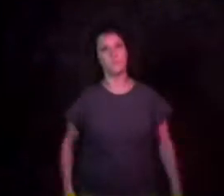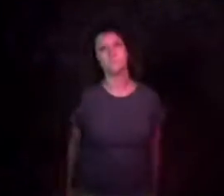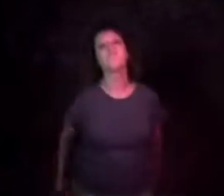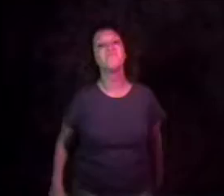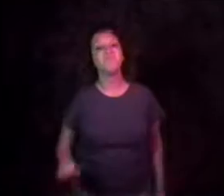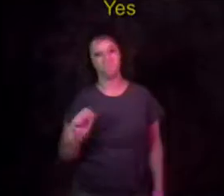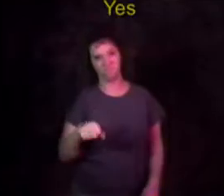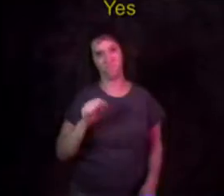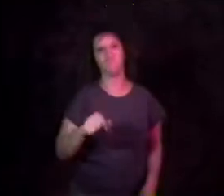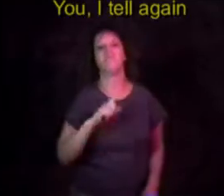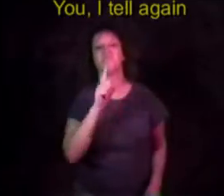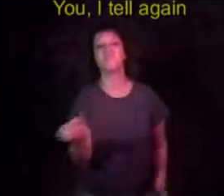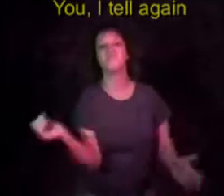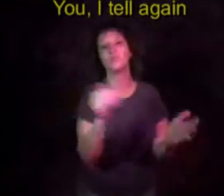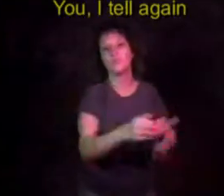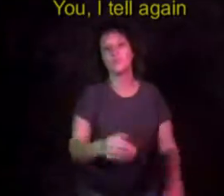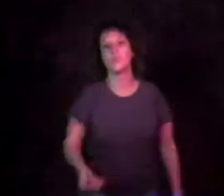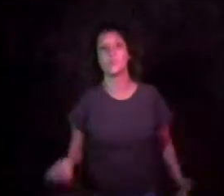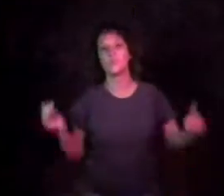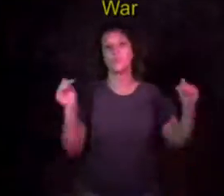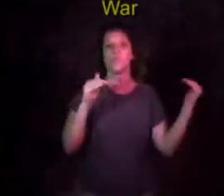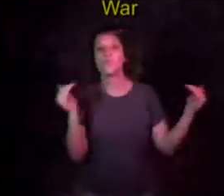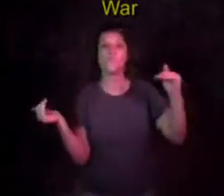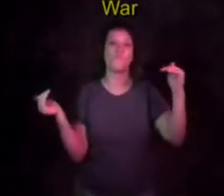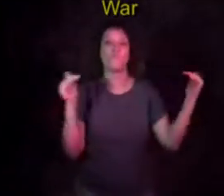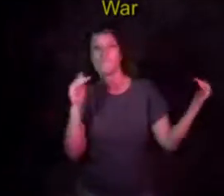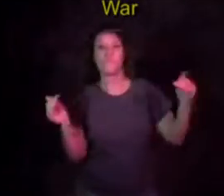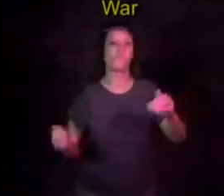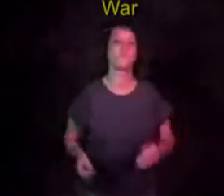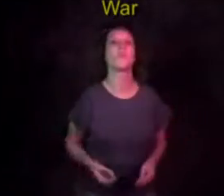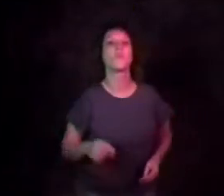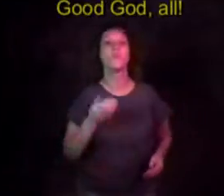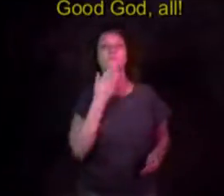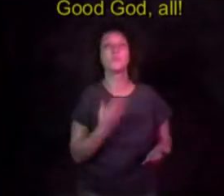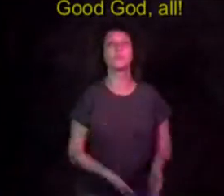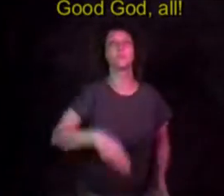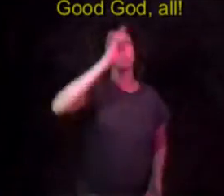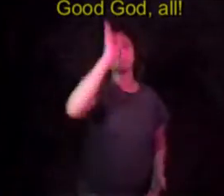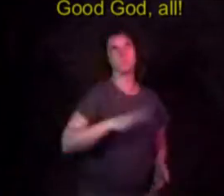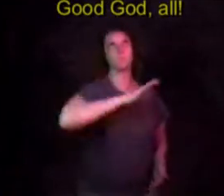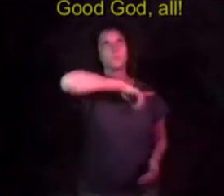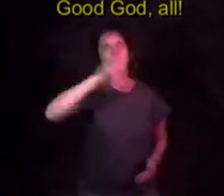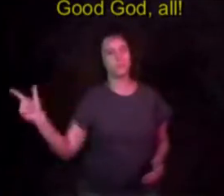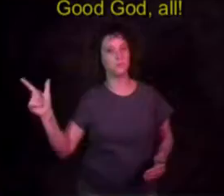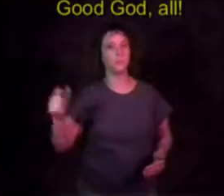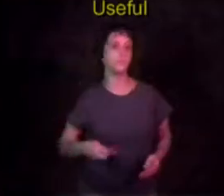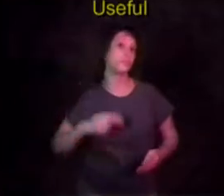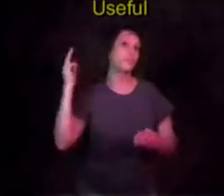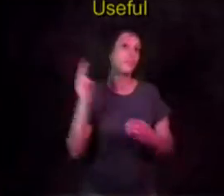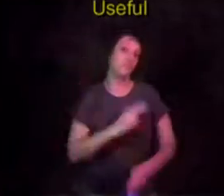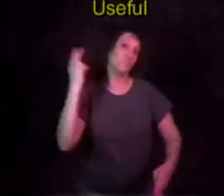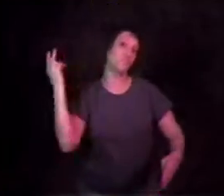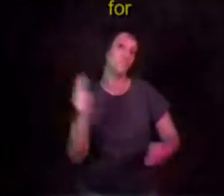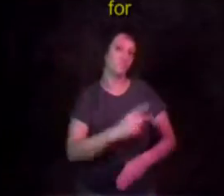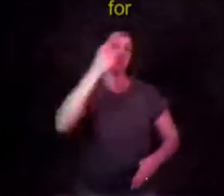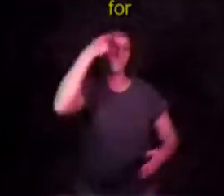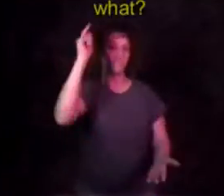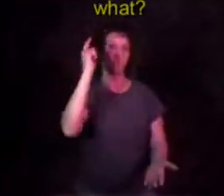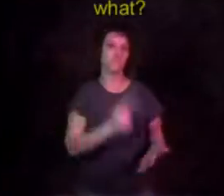Say it again y'all! What! Who! Yeah! What is it good for? Absolutely!